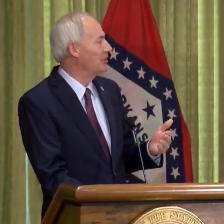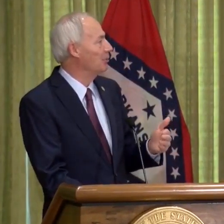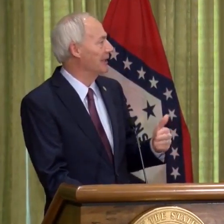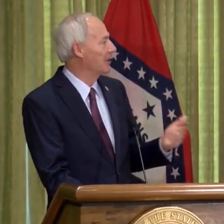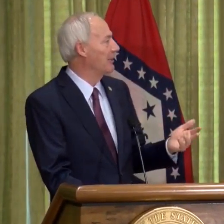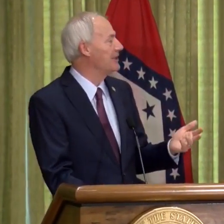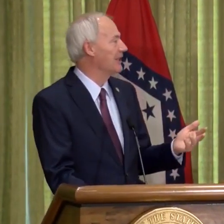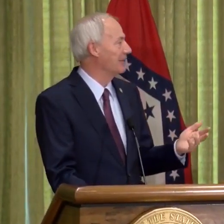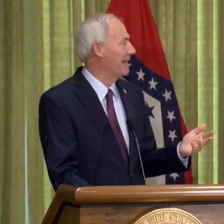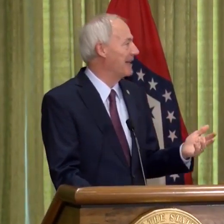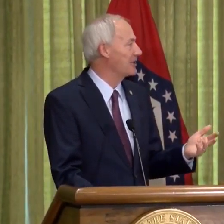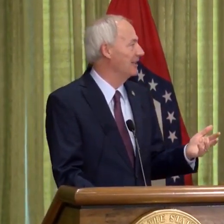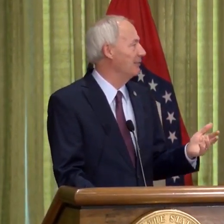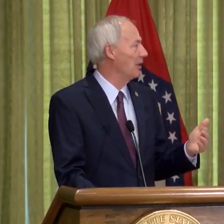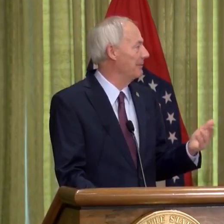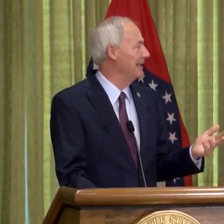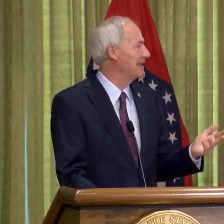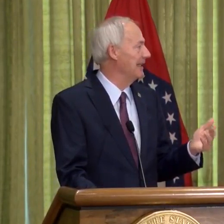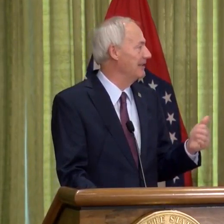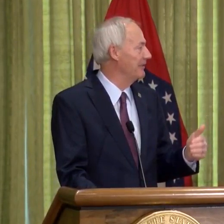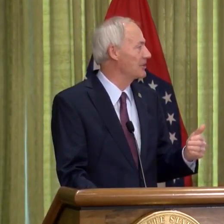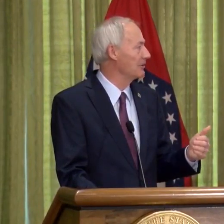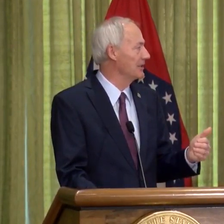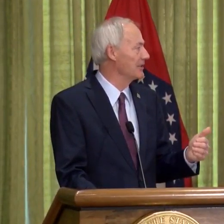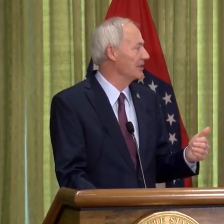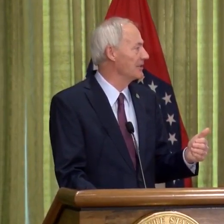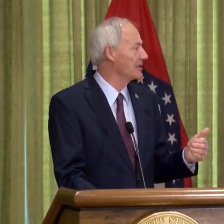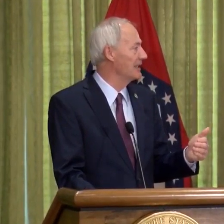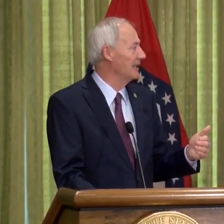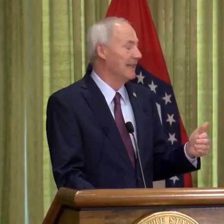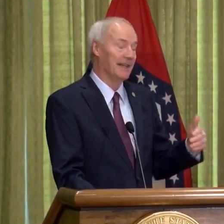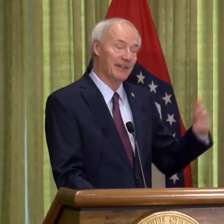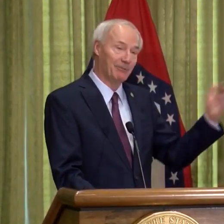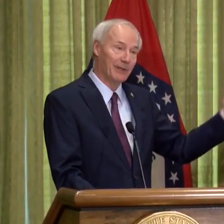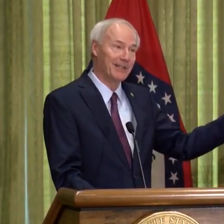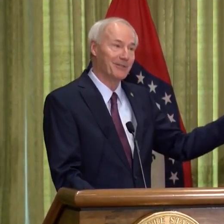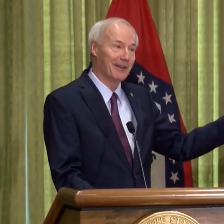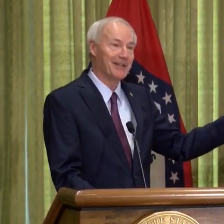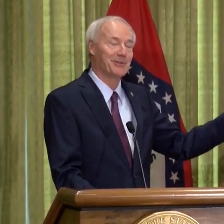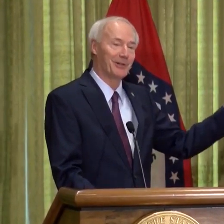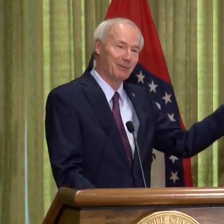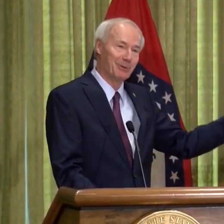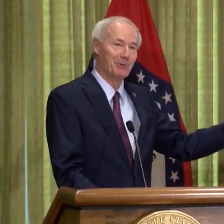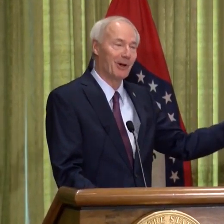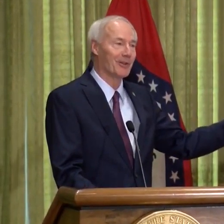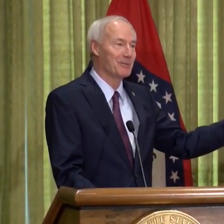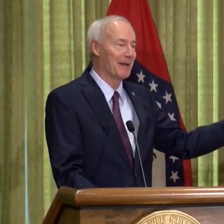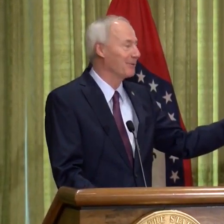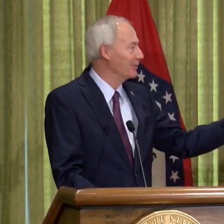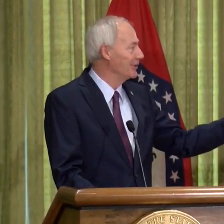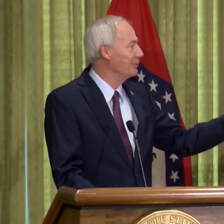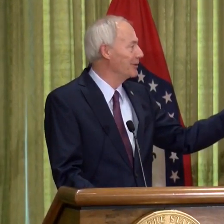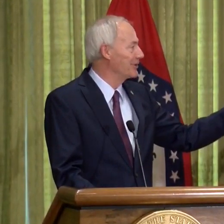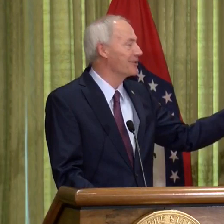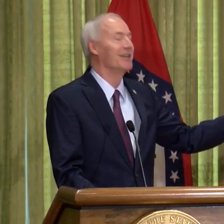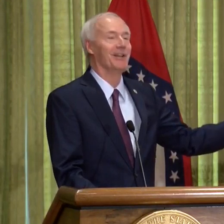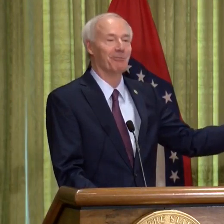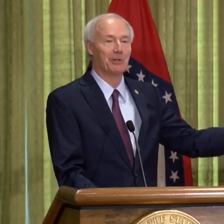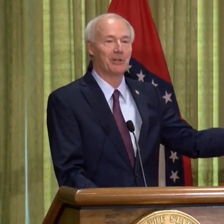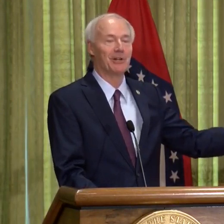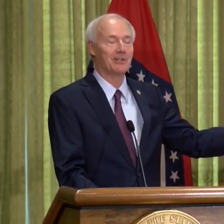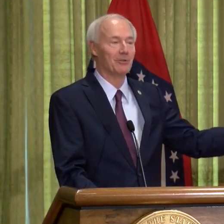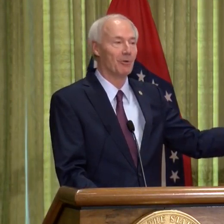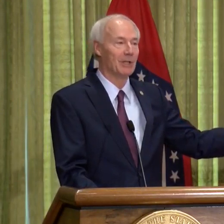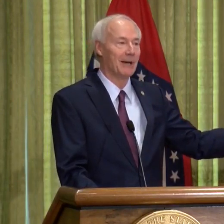Phase 2 will increase the capacity while maintaining physical distance. And then if we get to phase 3, which we all expect we'll do, which is